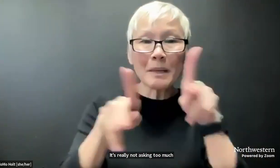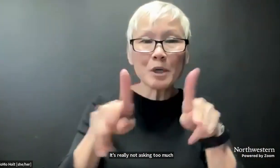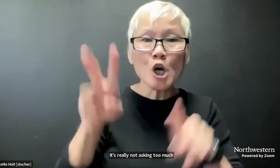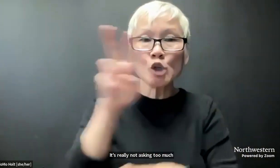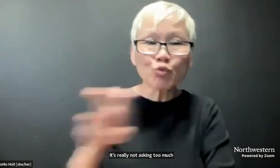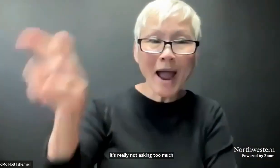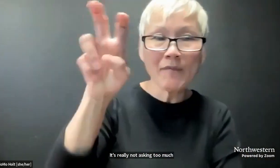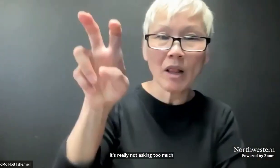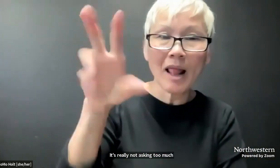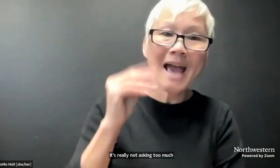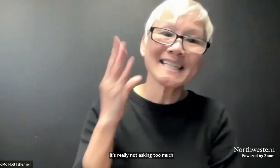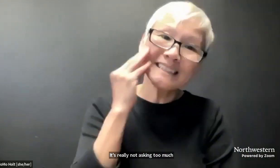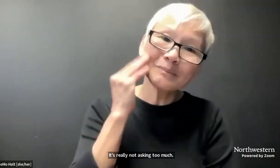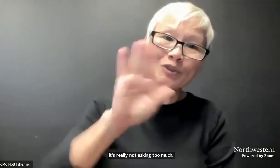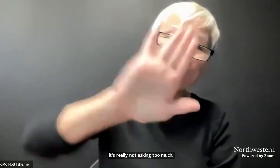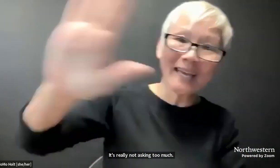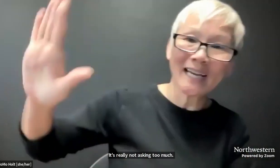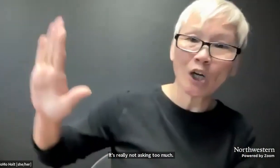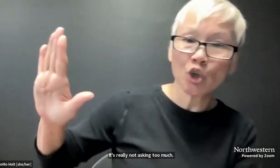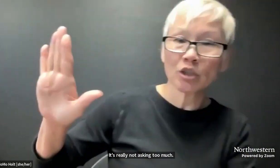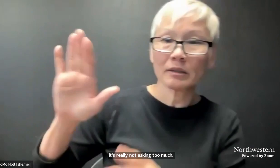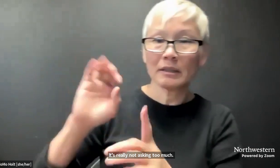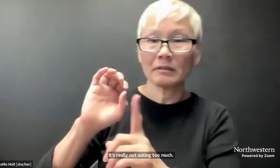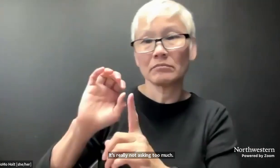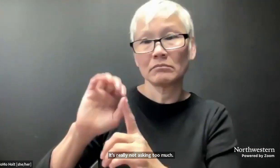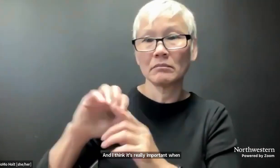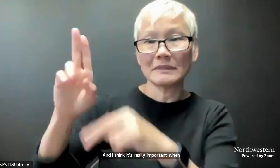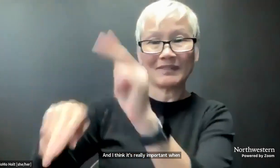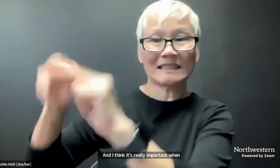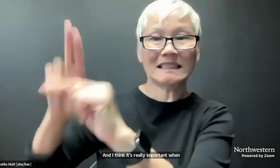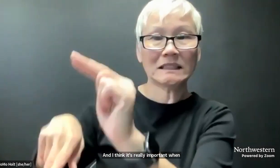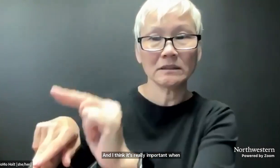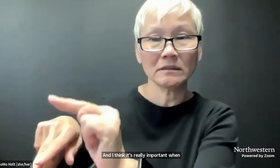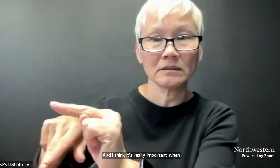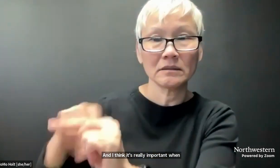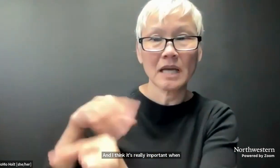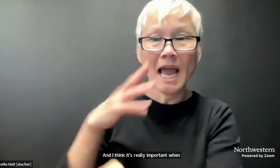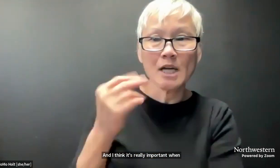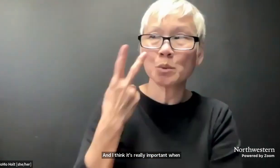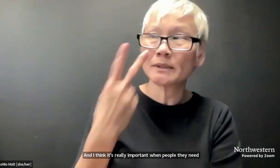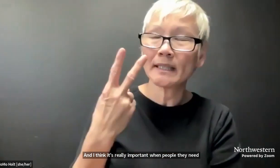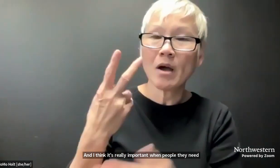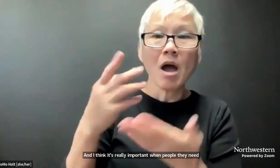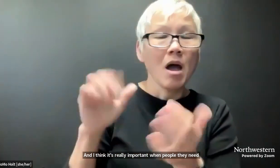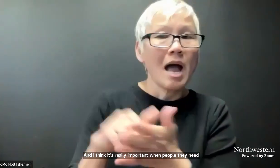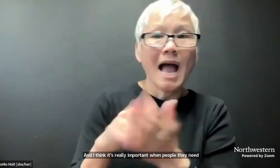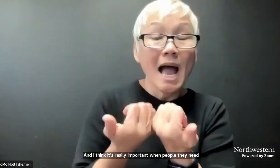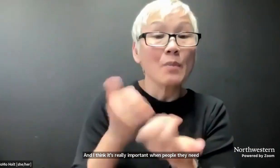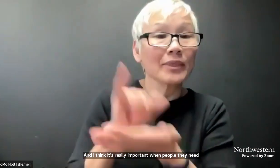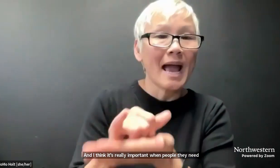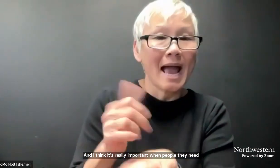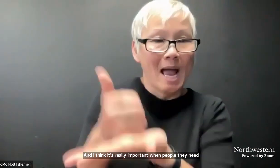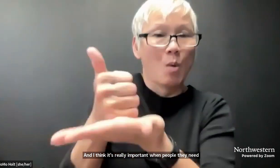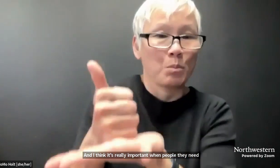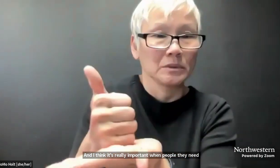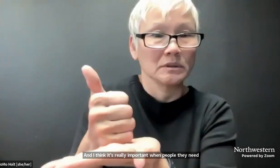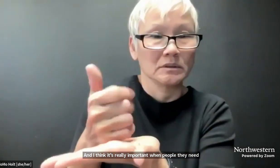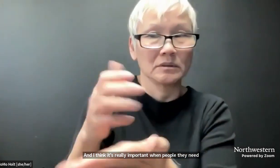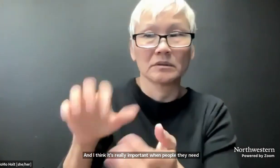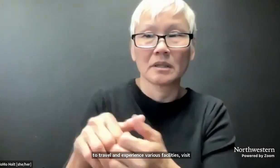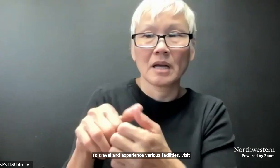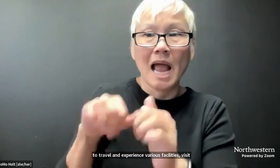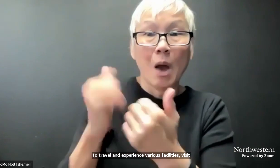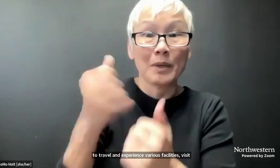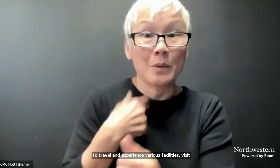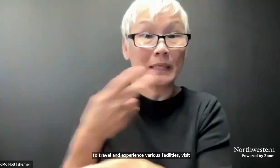And I think it's really important when people need to travel and experience various facilities, visit different